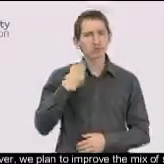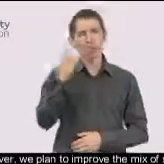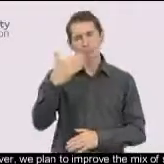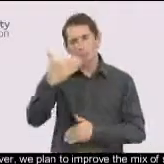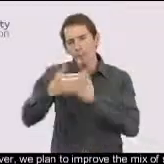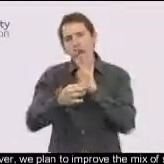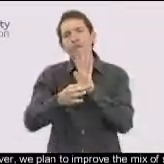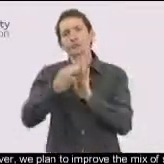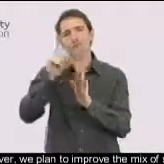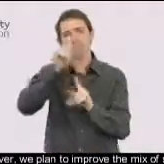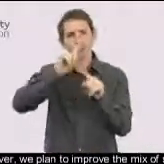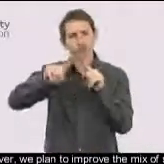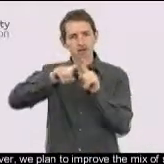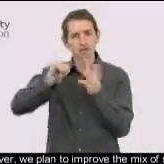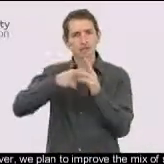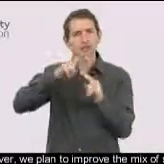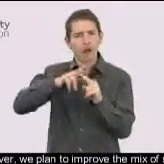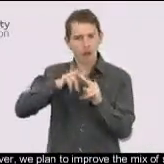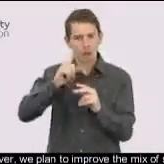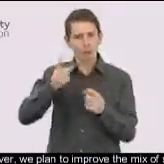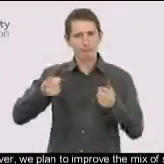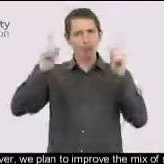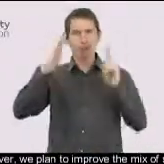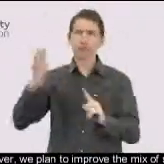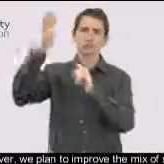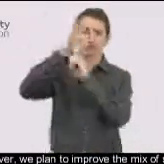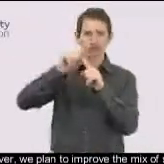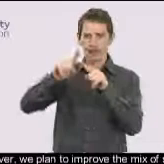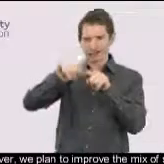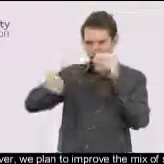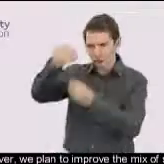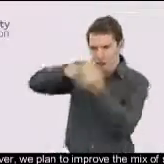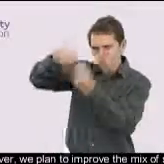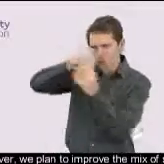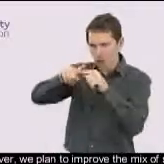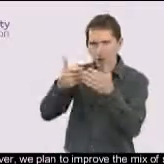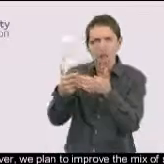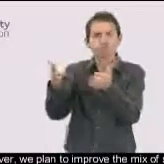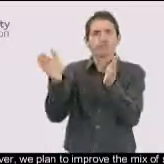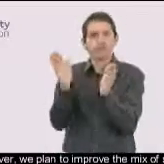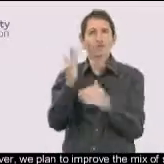However, we plan to improve the mix of staff at management level in 2011 and 2012.